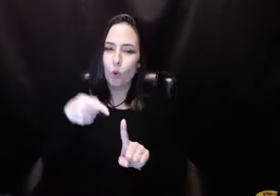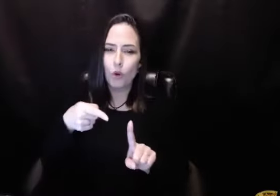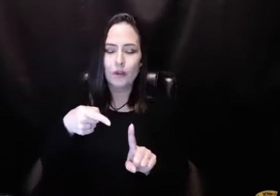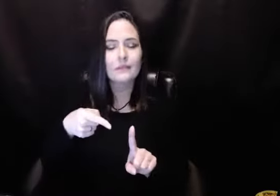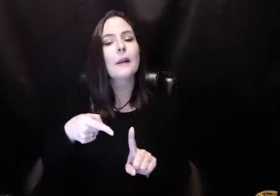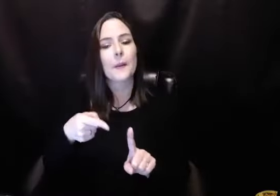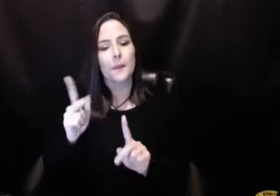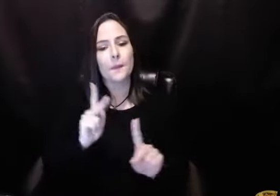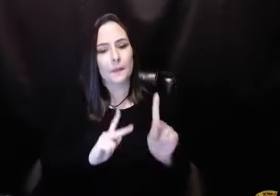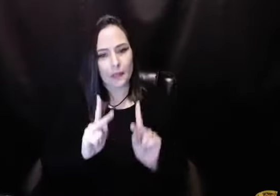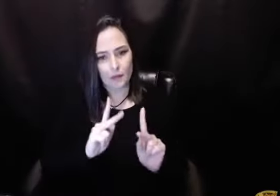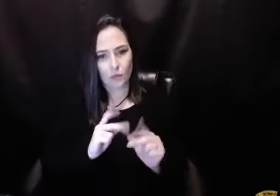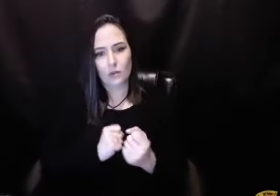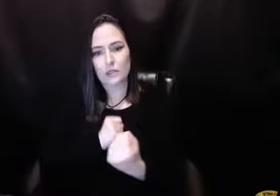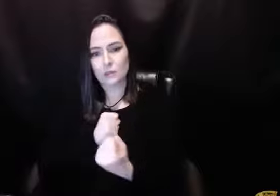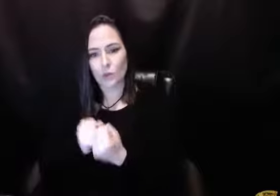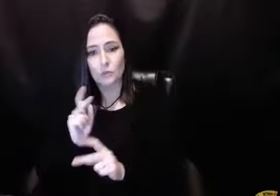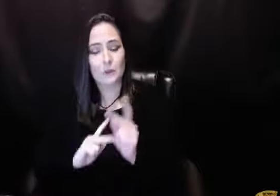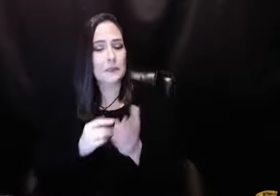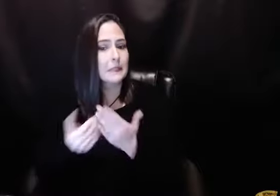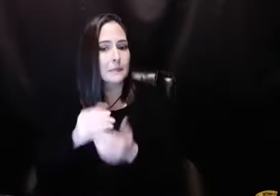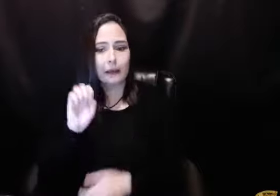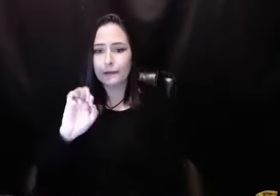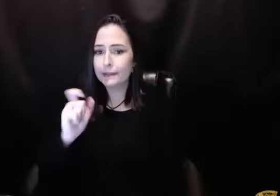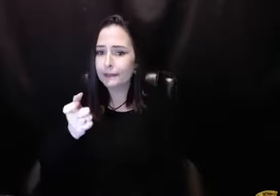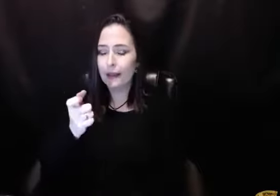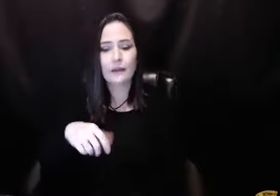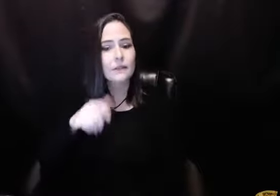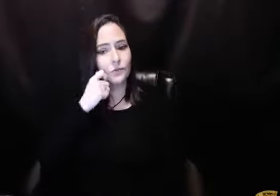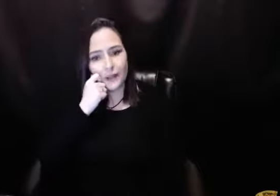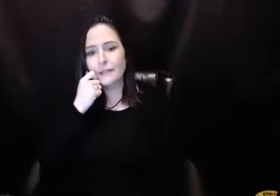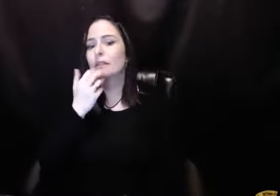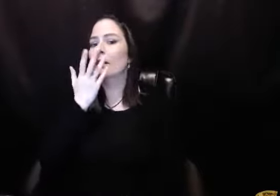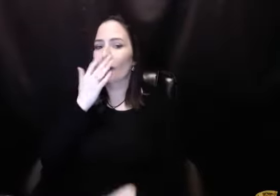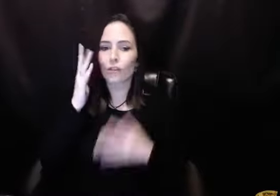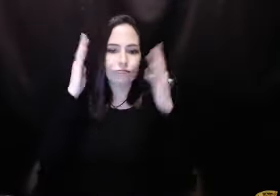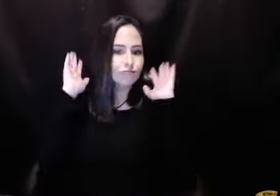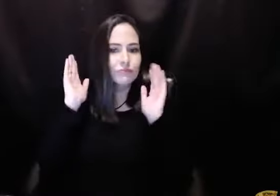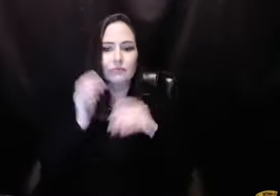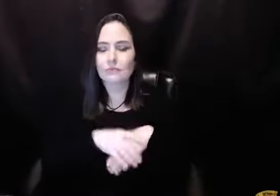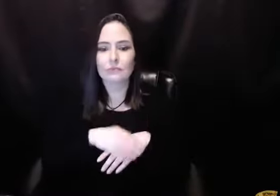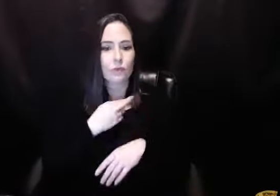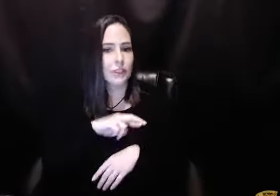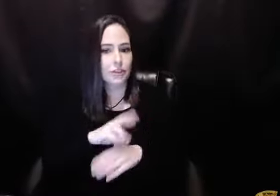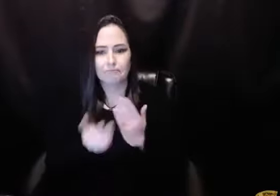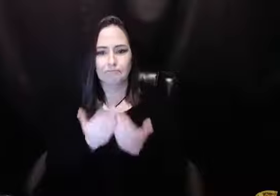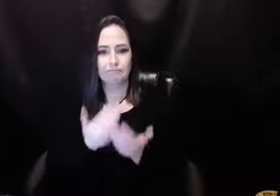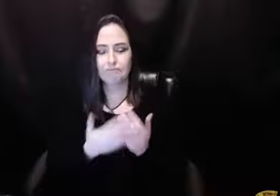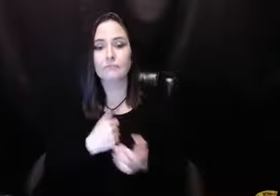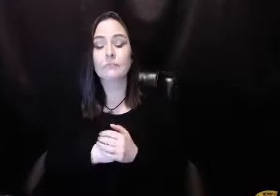But the bottom line is people sponsor people, regardless of sex, race, color, creed,